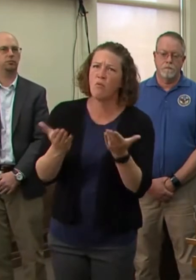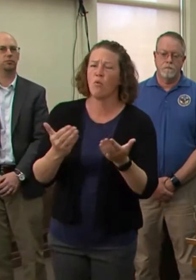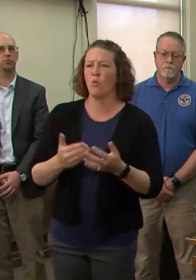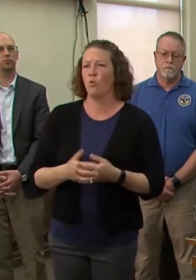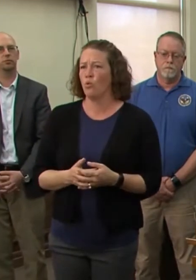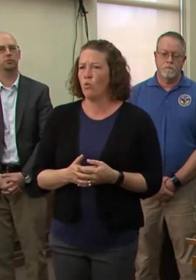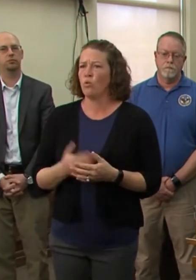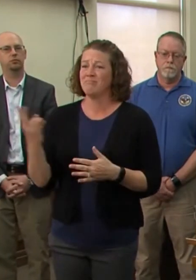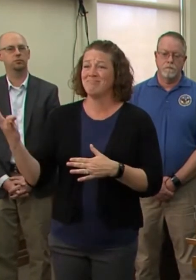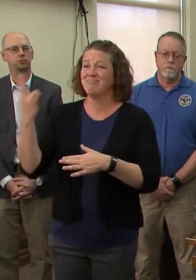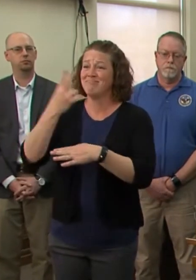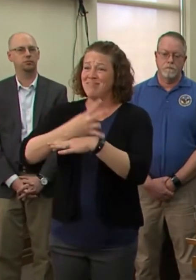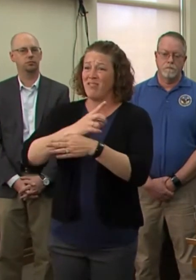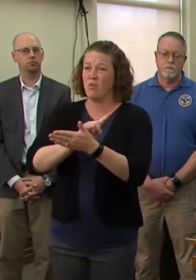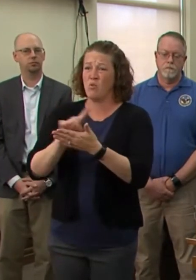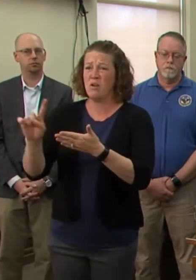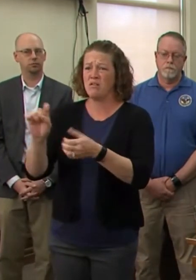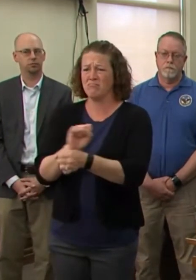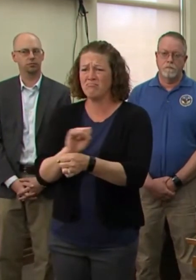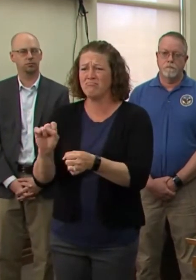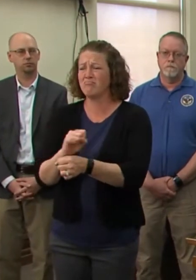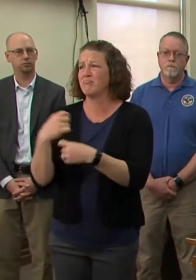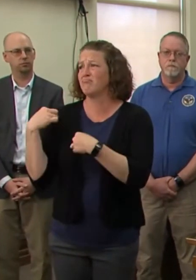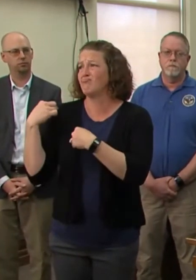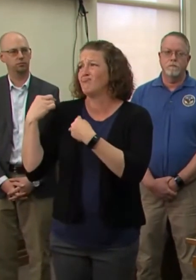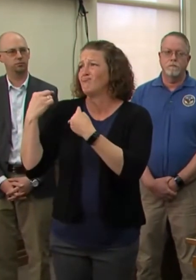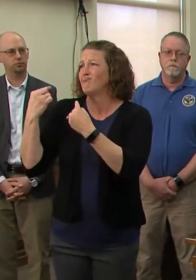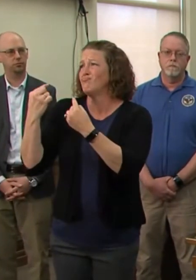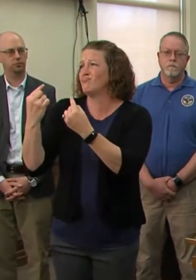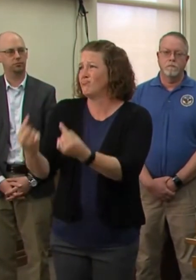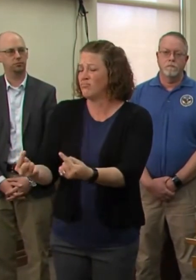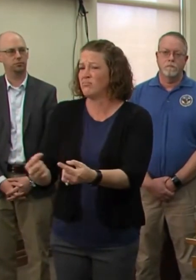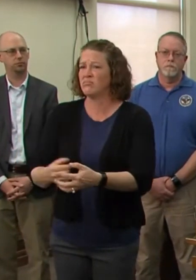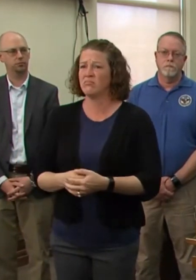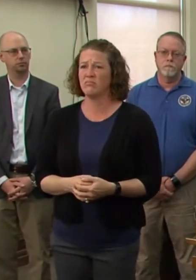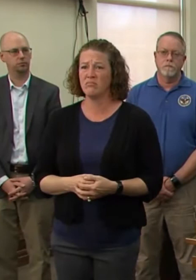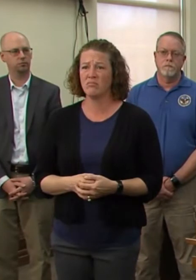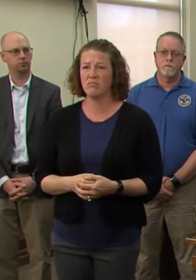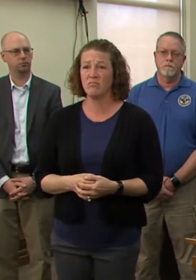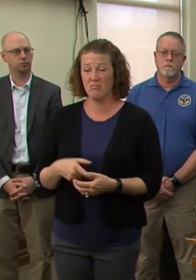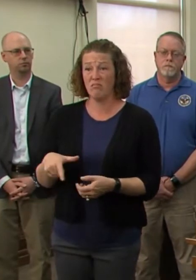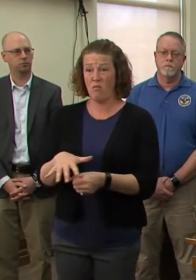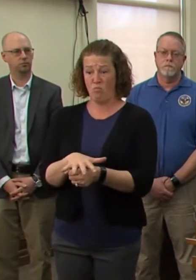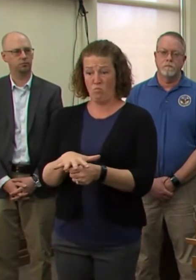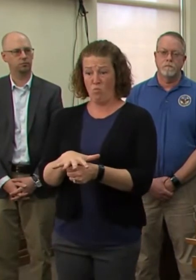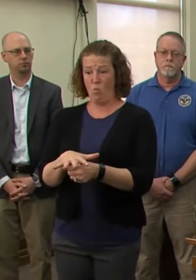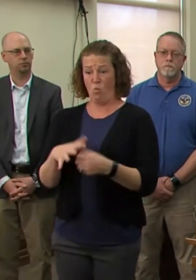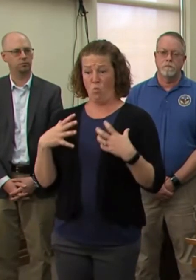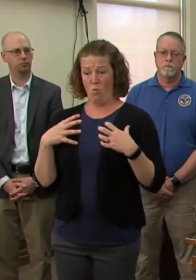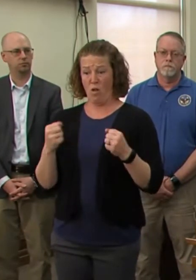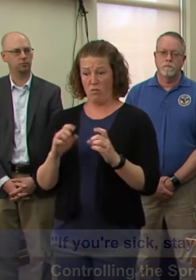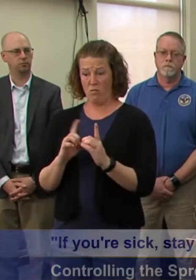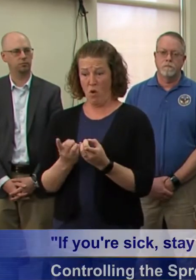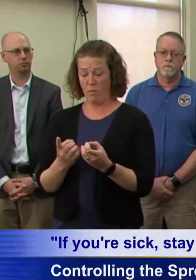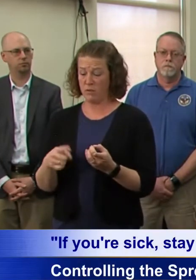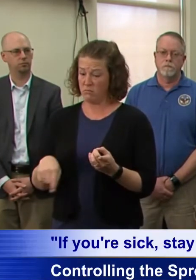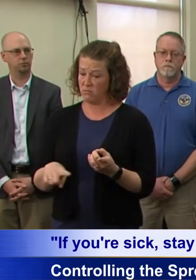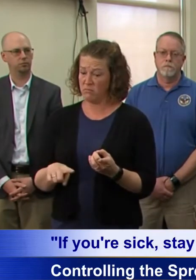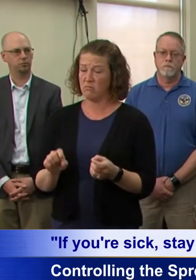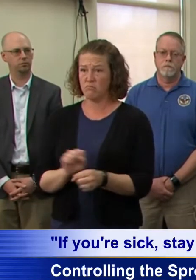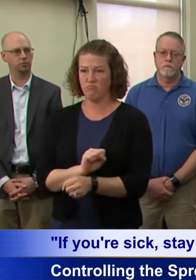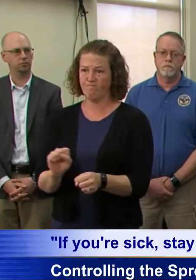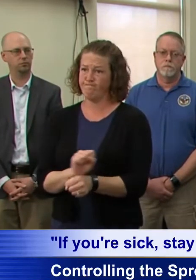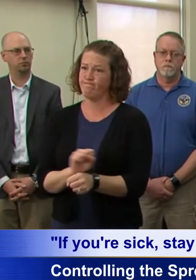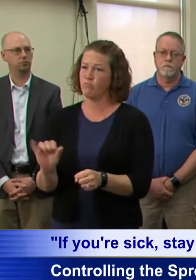days a week for weeks now. I also want to thank the local health departments. There are boots on the ground for their hard work and